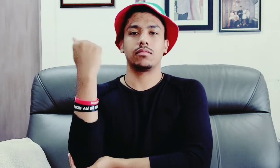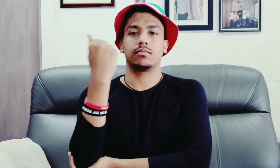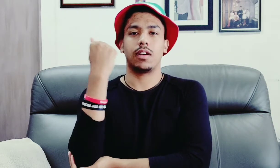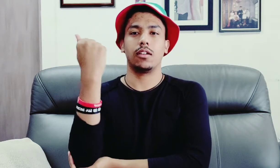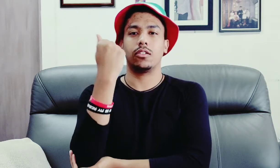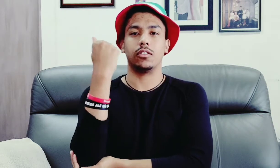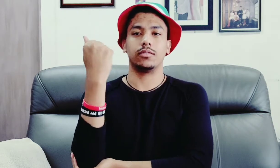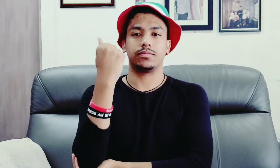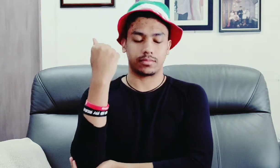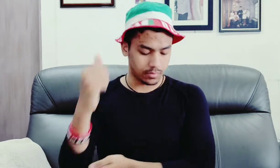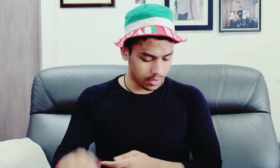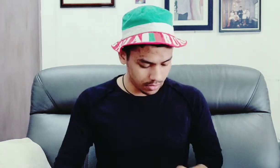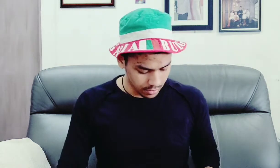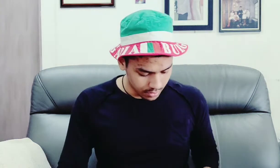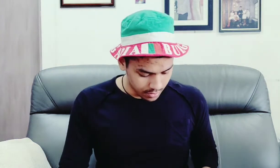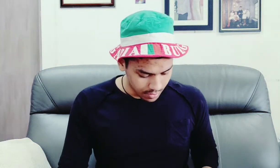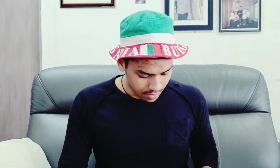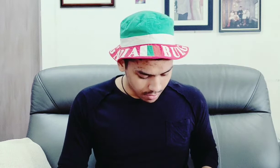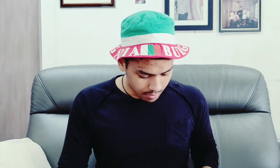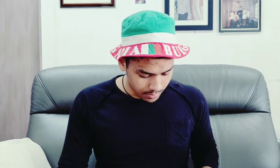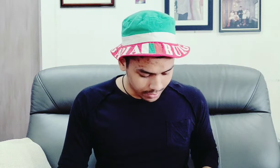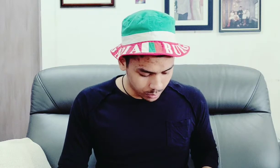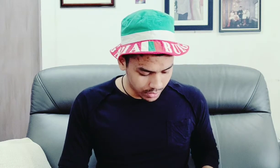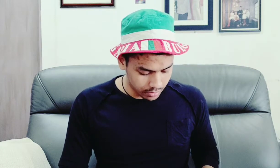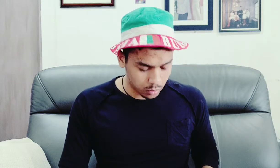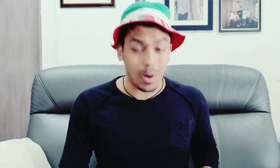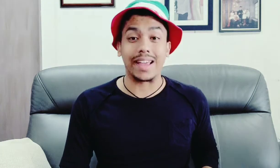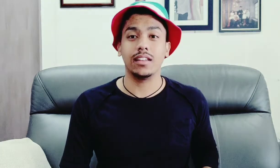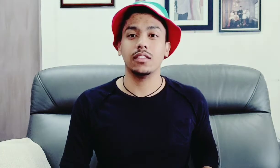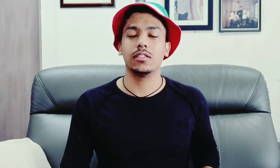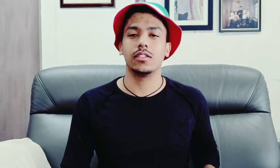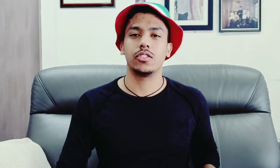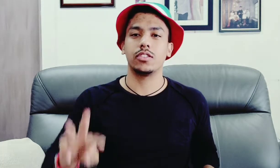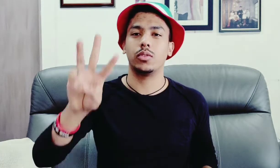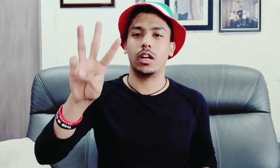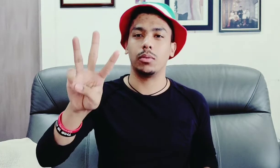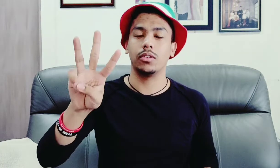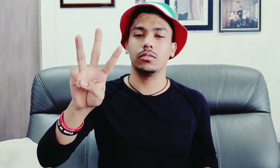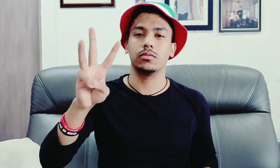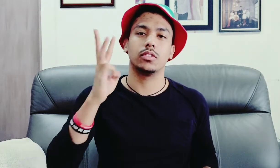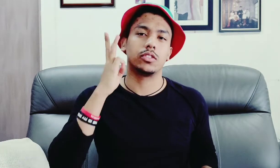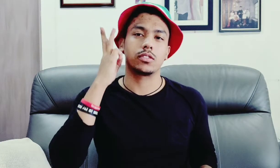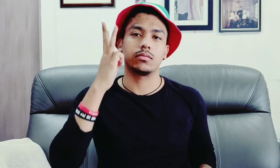alcohol okay um next word is wine so you just do a w you just